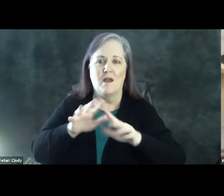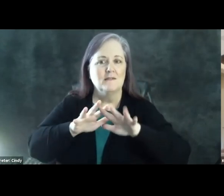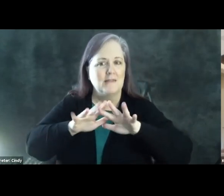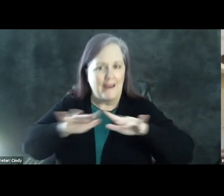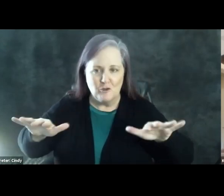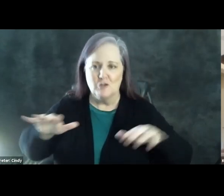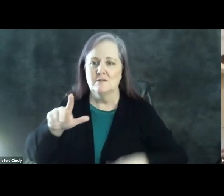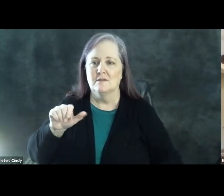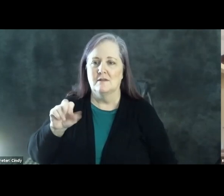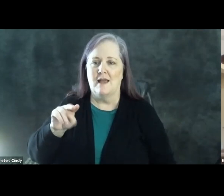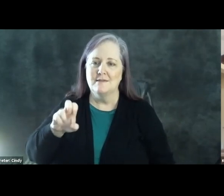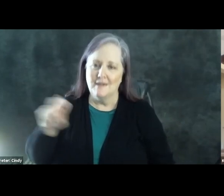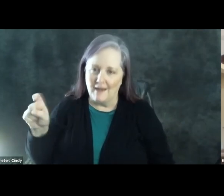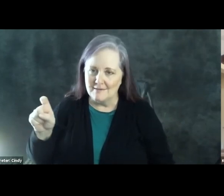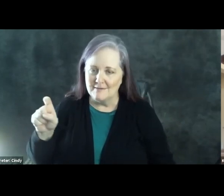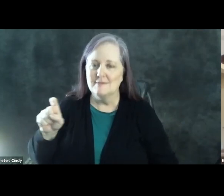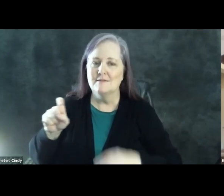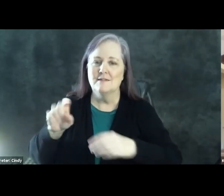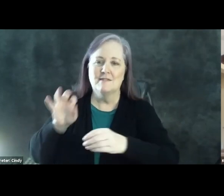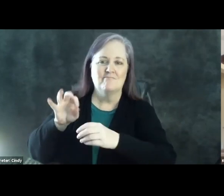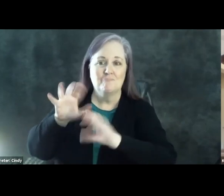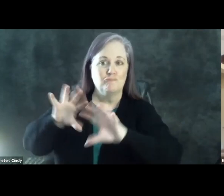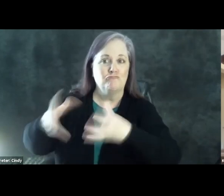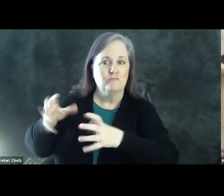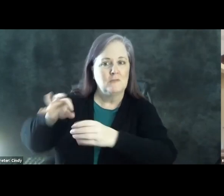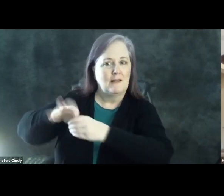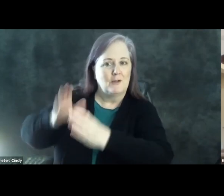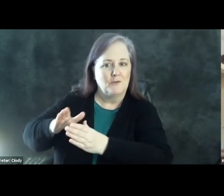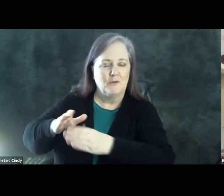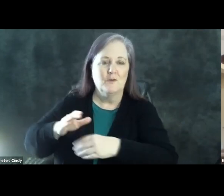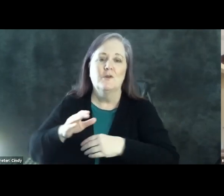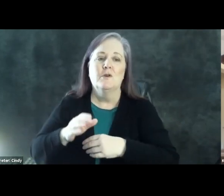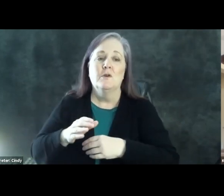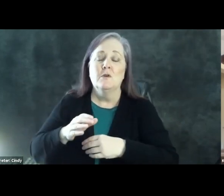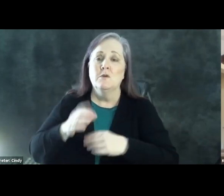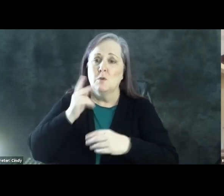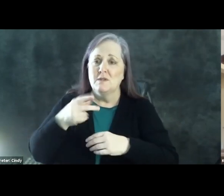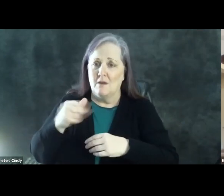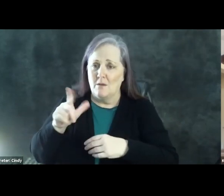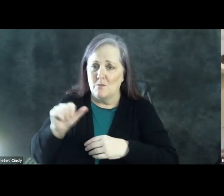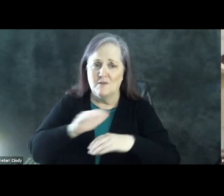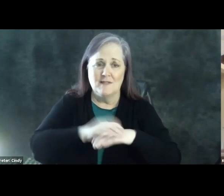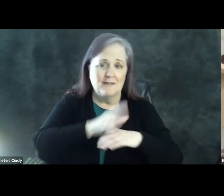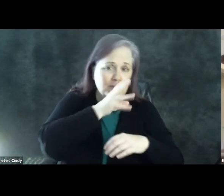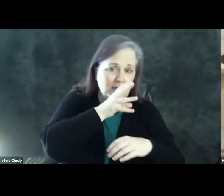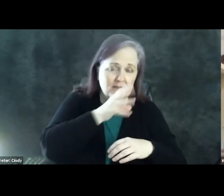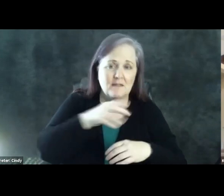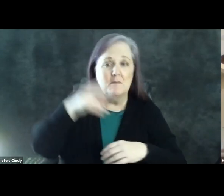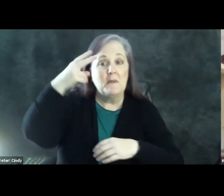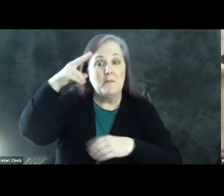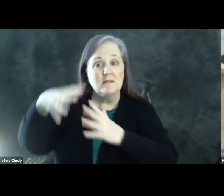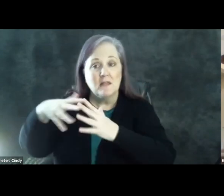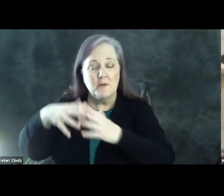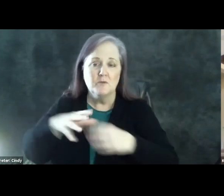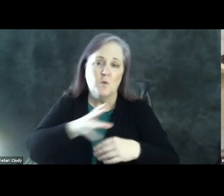Latinx electorate. So no longer are we seeing polls that were only kind of just English speaking Mexican Americans or English